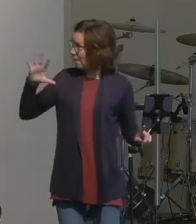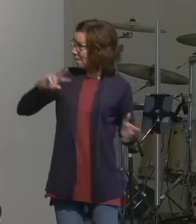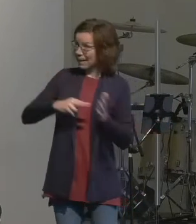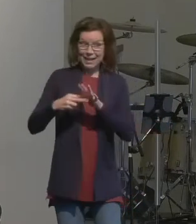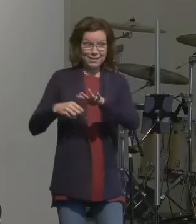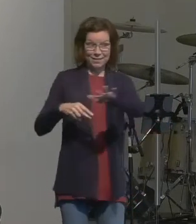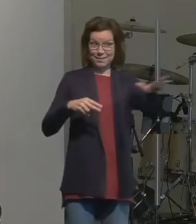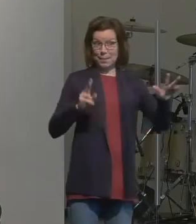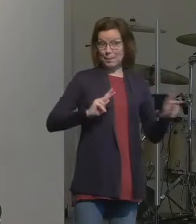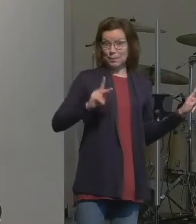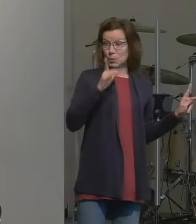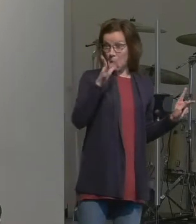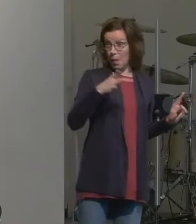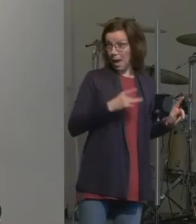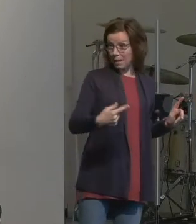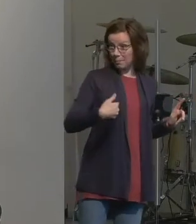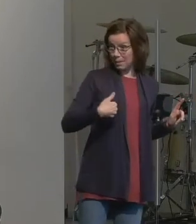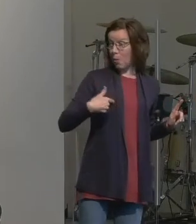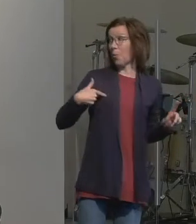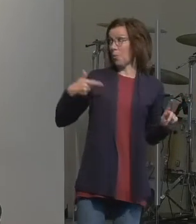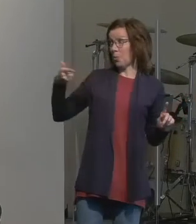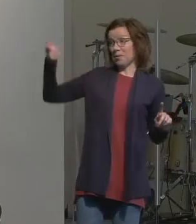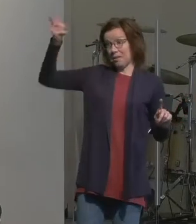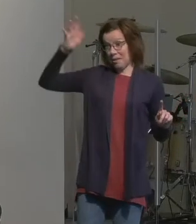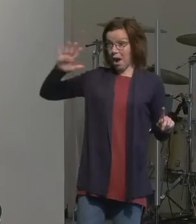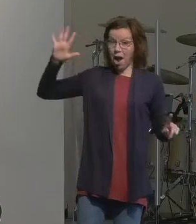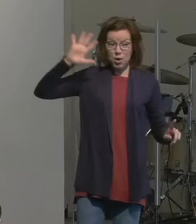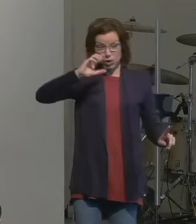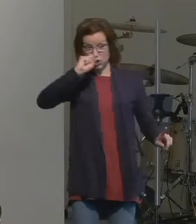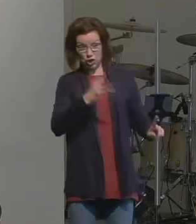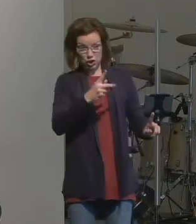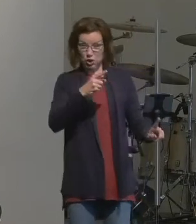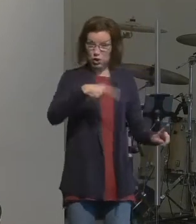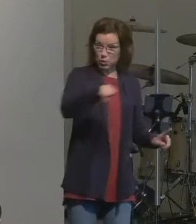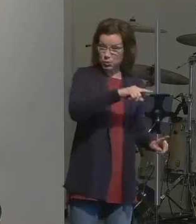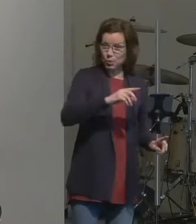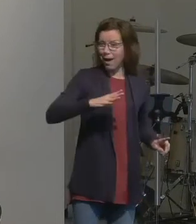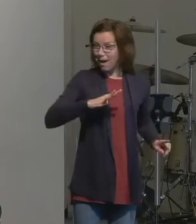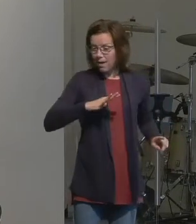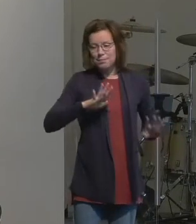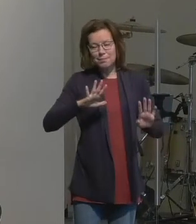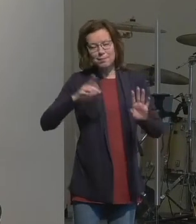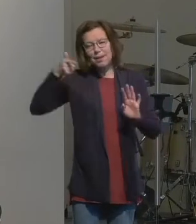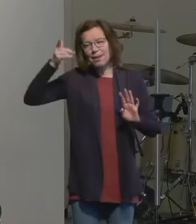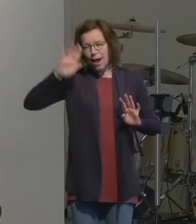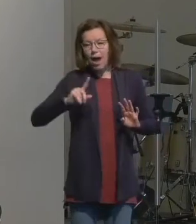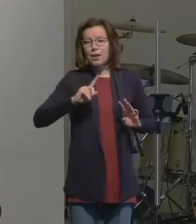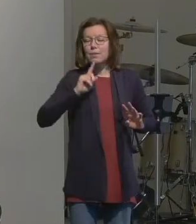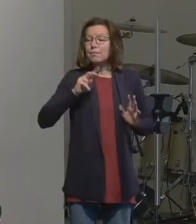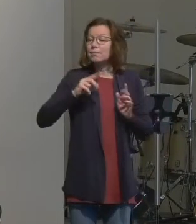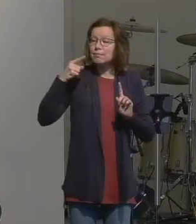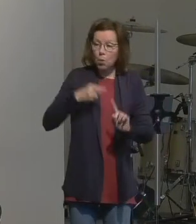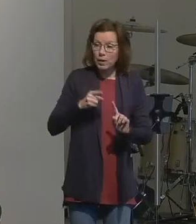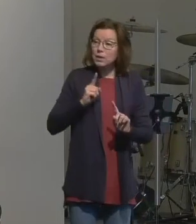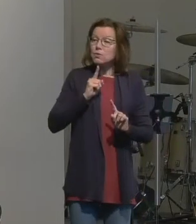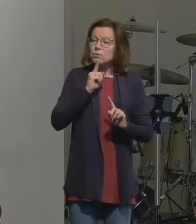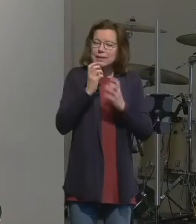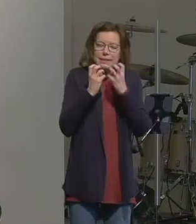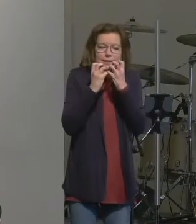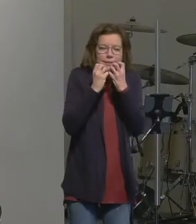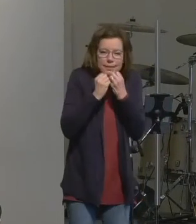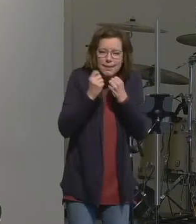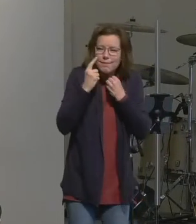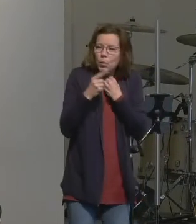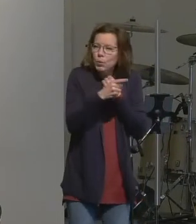but what it really says to me when I read that is that God is so concerned with you that he has become your defense